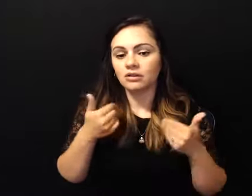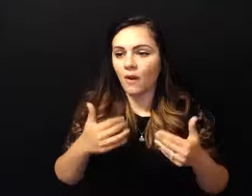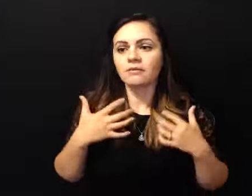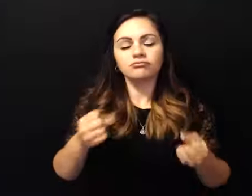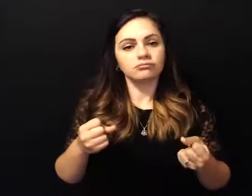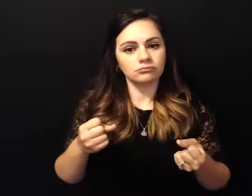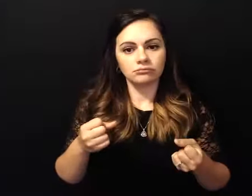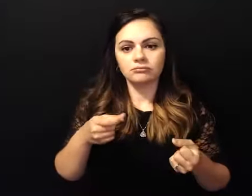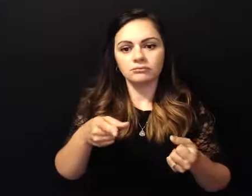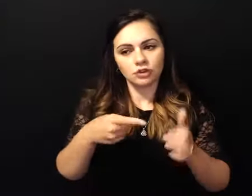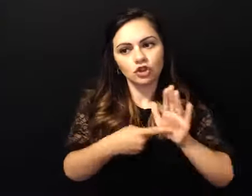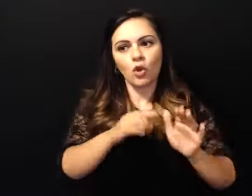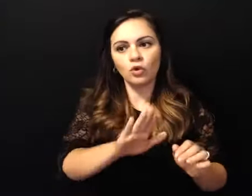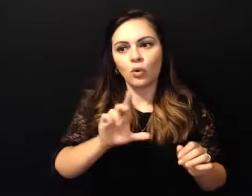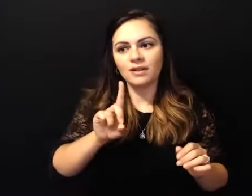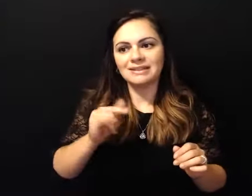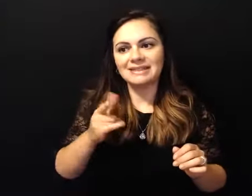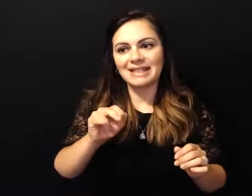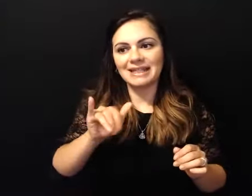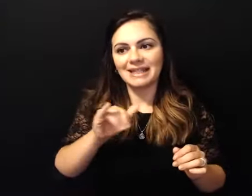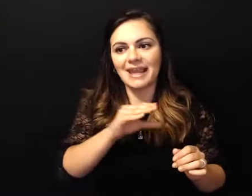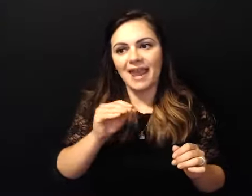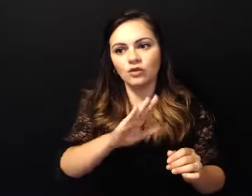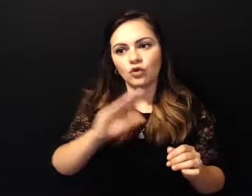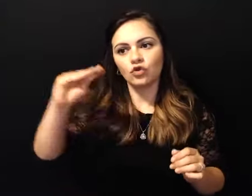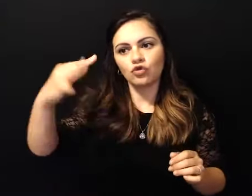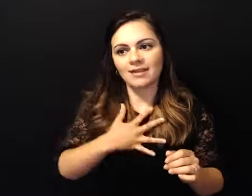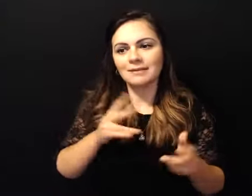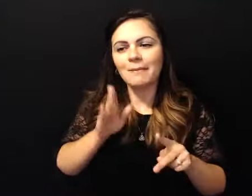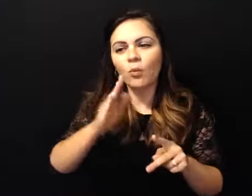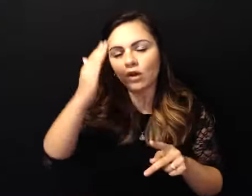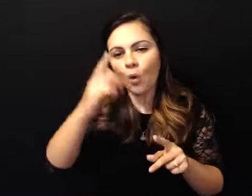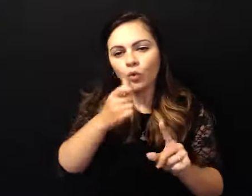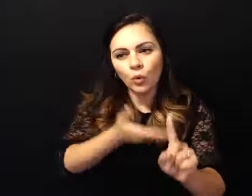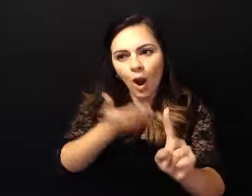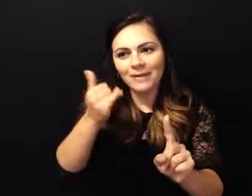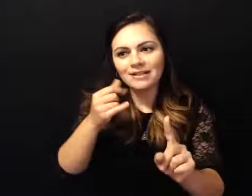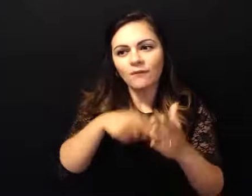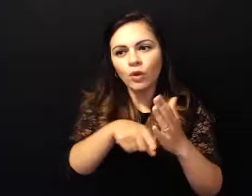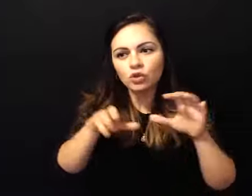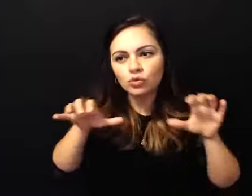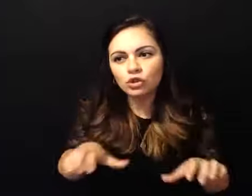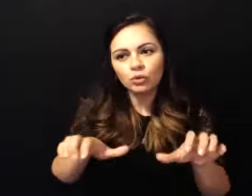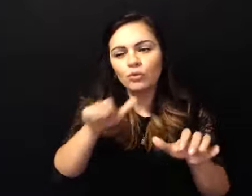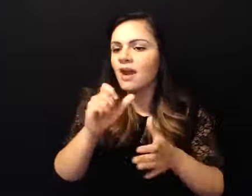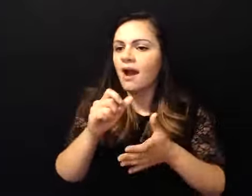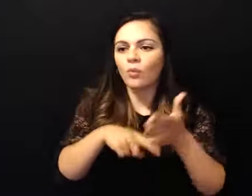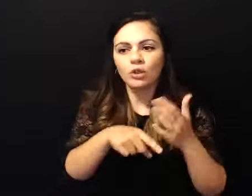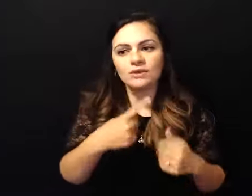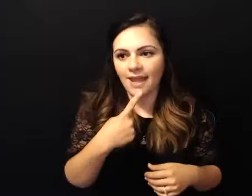you because of who you are not what you say your actions will speak so loudly that you won't have to use your words and she was right you know